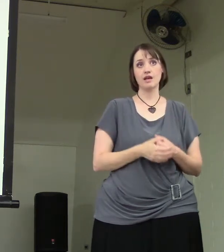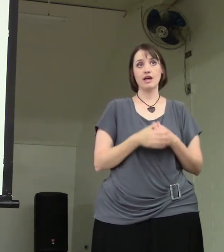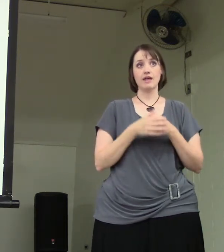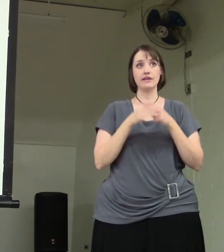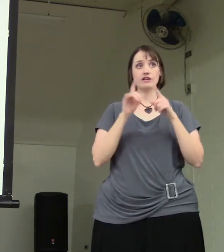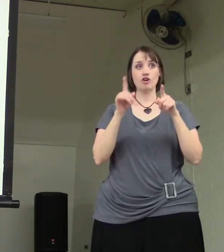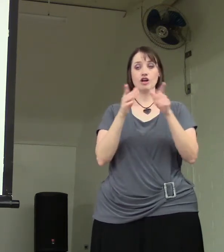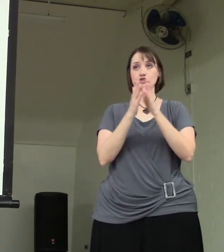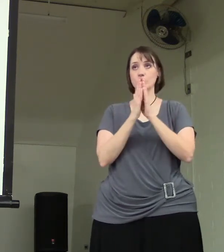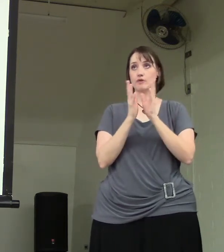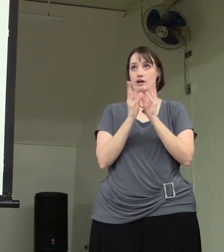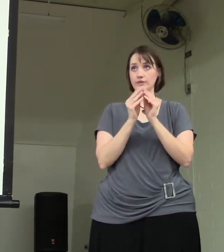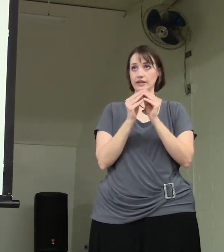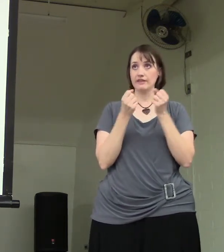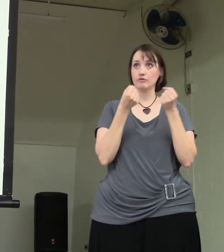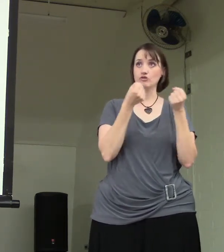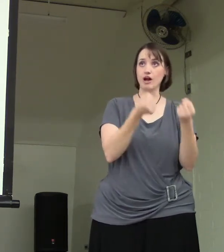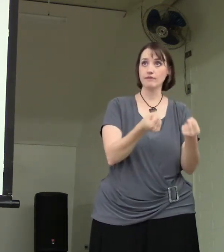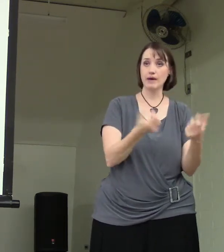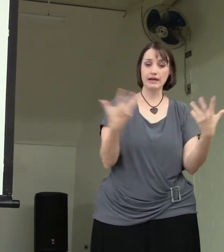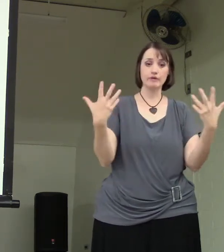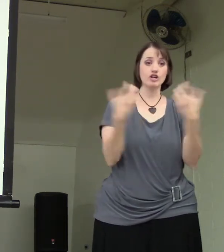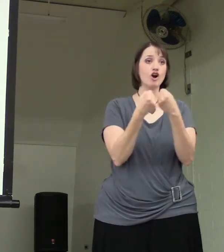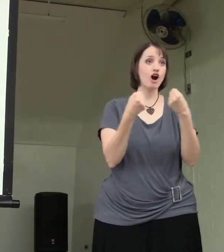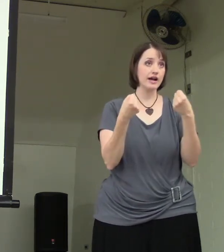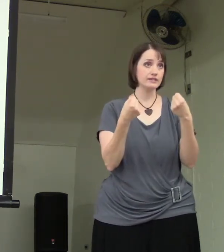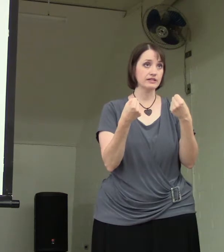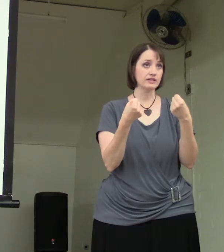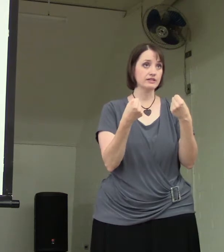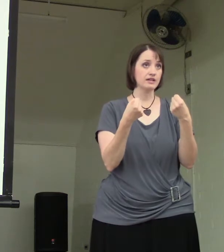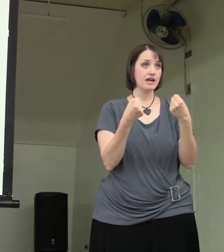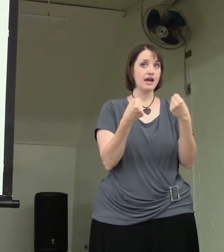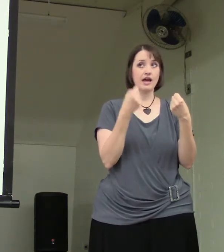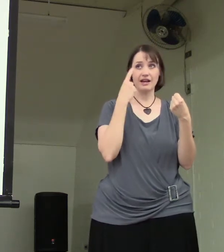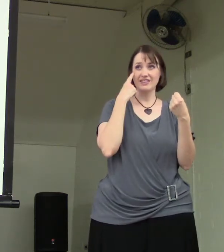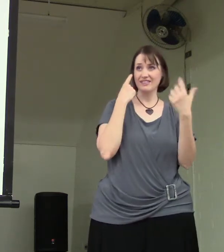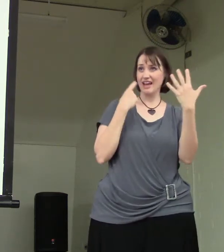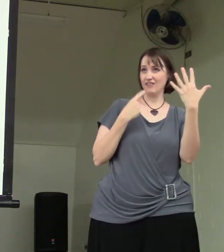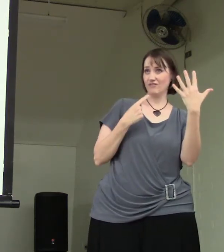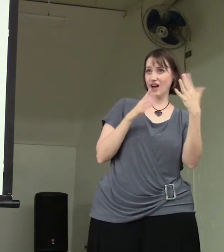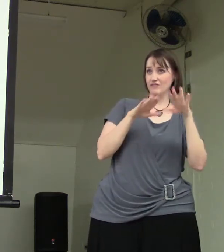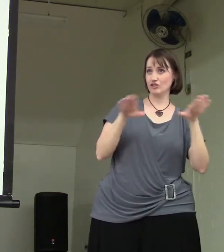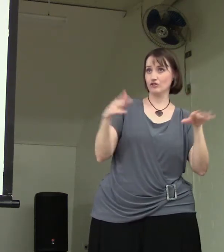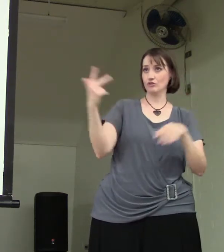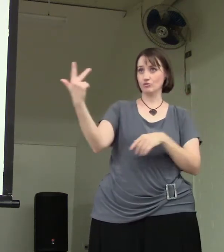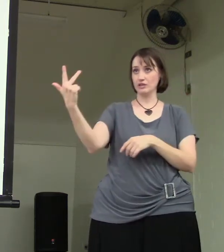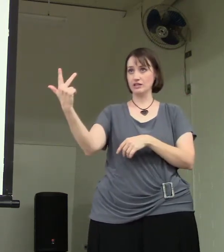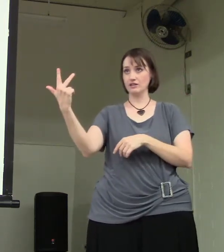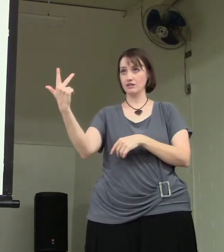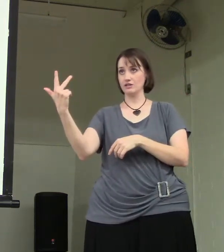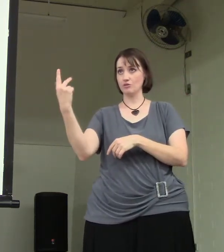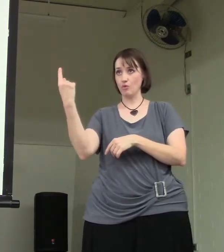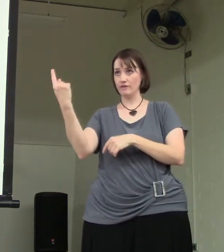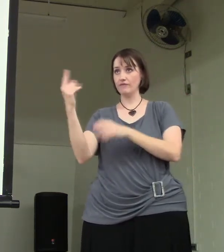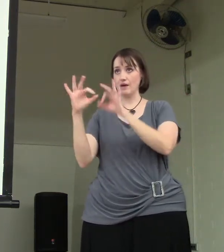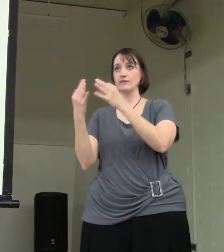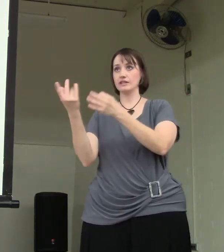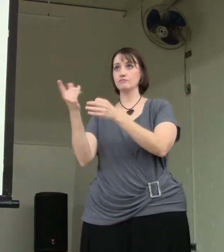And they had gone to a prayer meeting and they were driving back and they were in a car accident. And I think they had five children. three. The one family that he